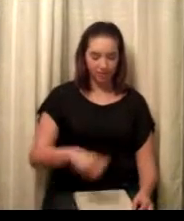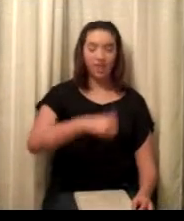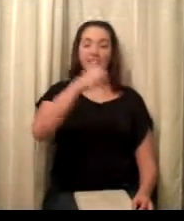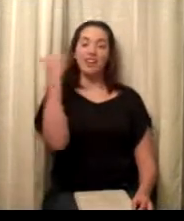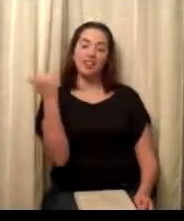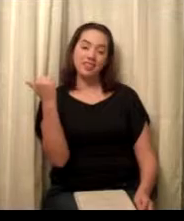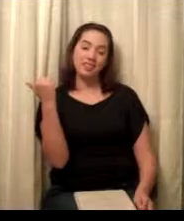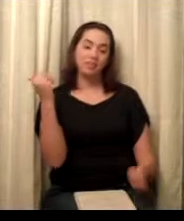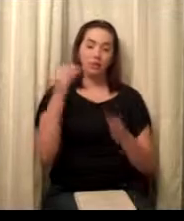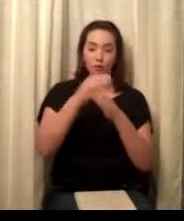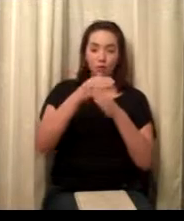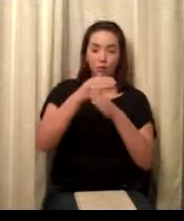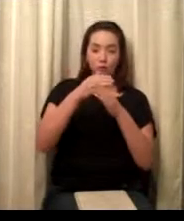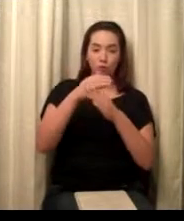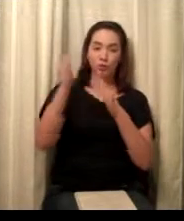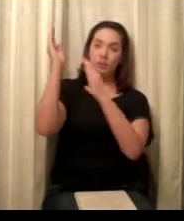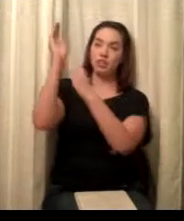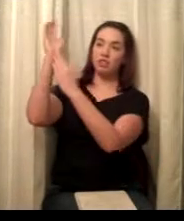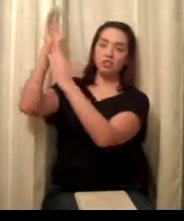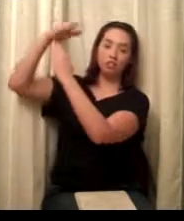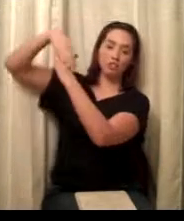I didn't know that. Thank you.